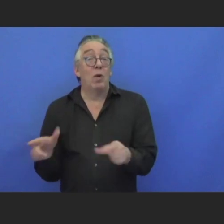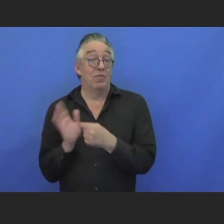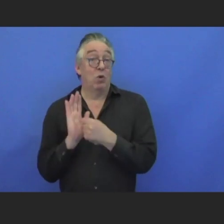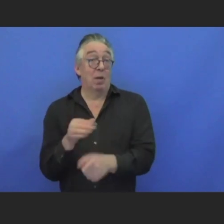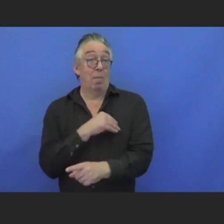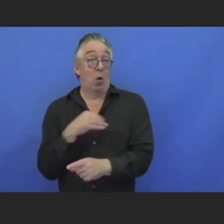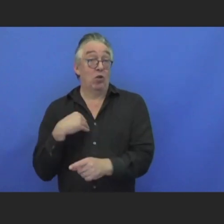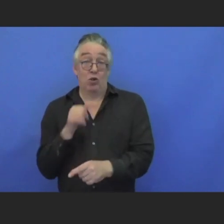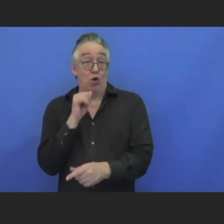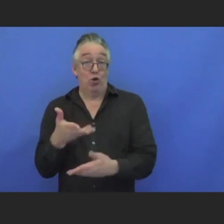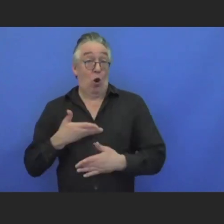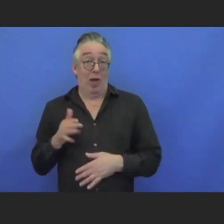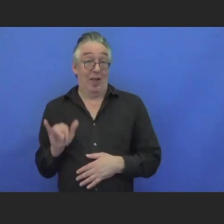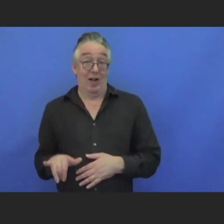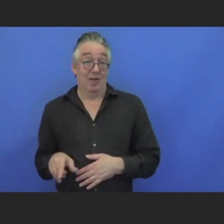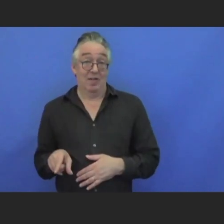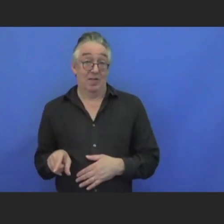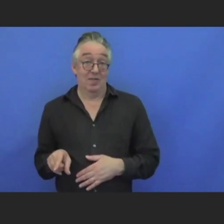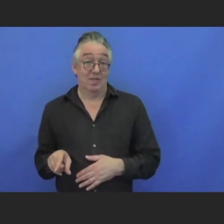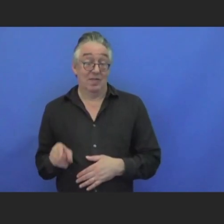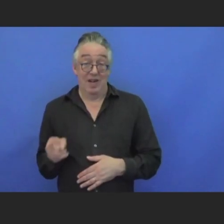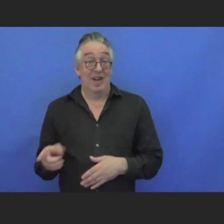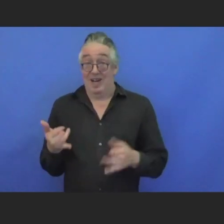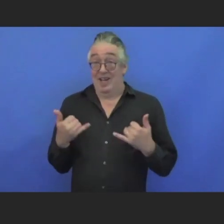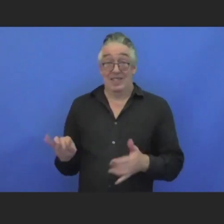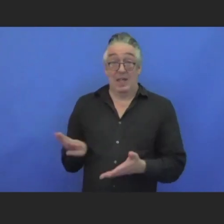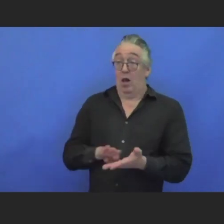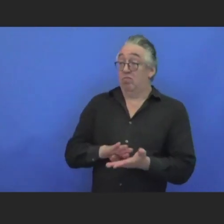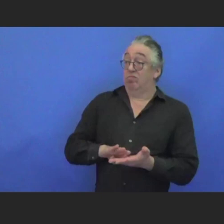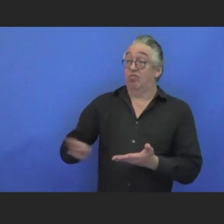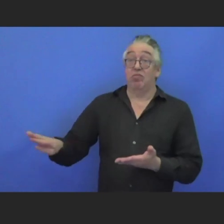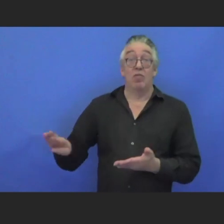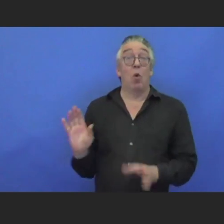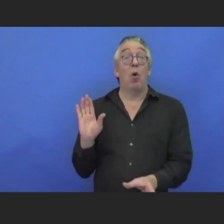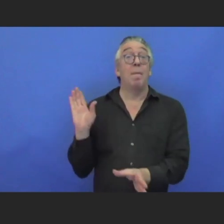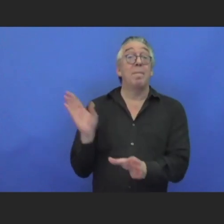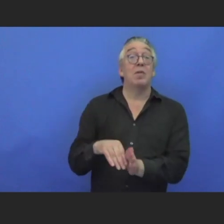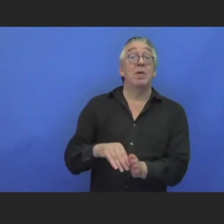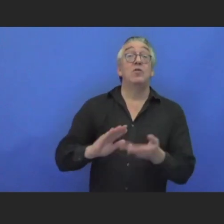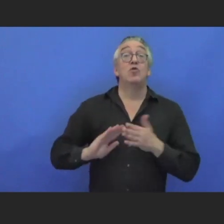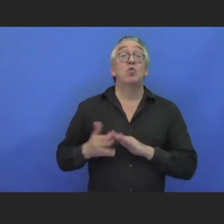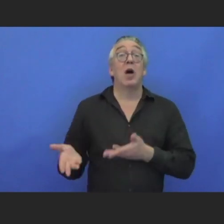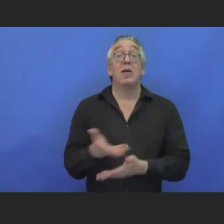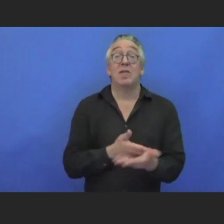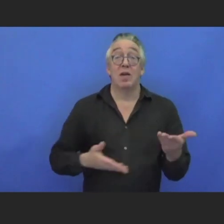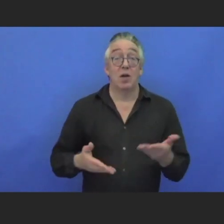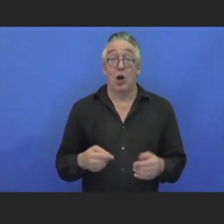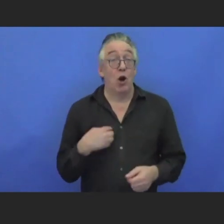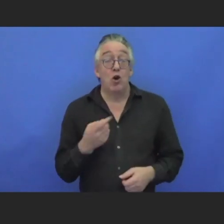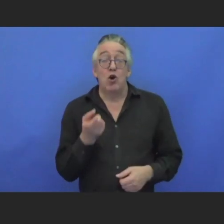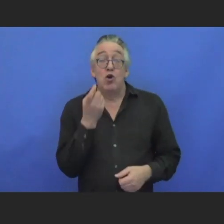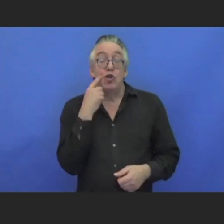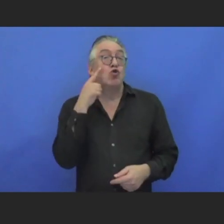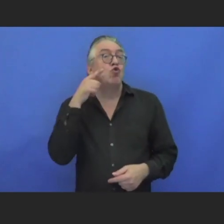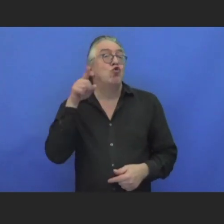that. And they are still excluded from the participation in the society. I have just checked with